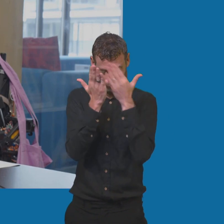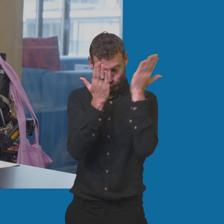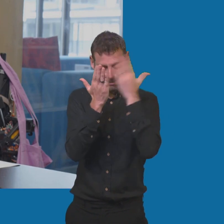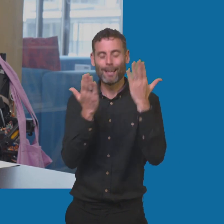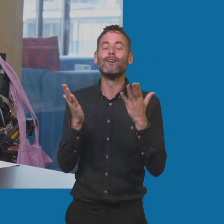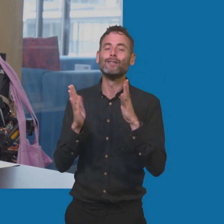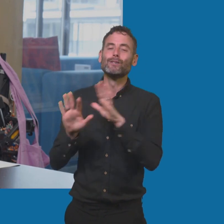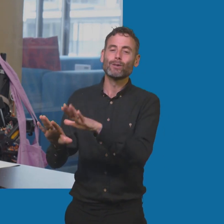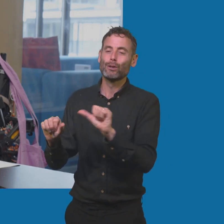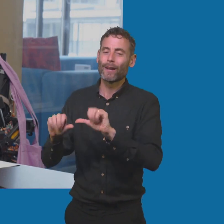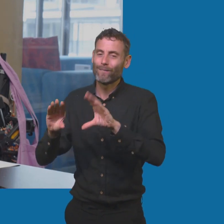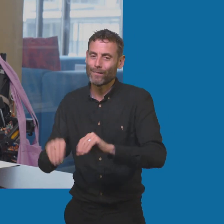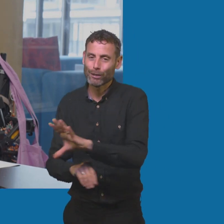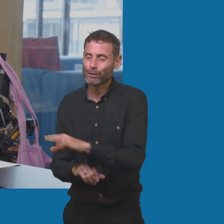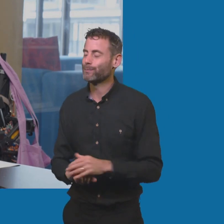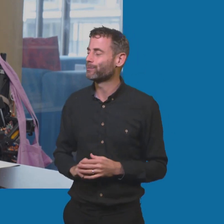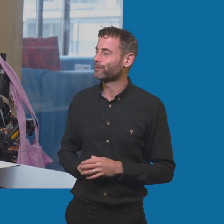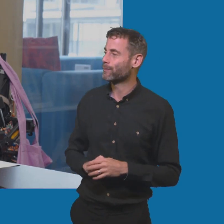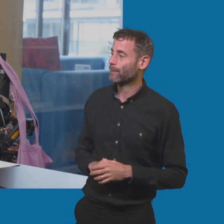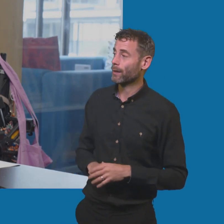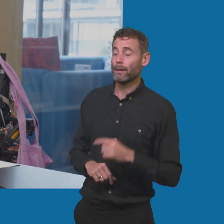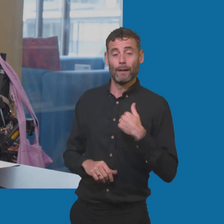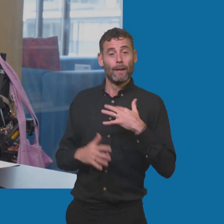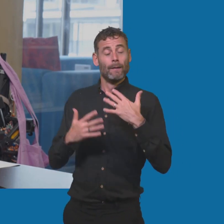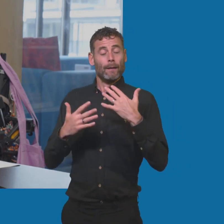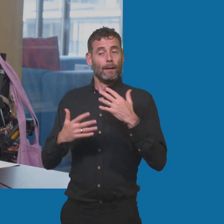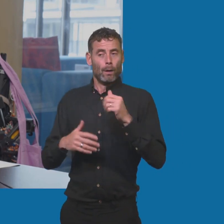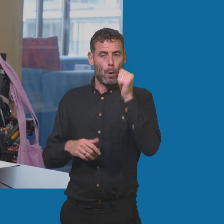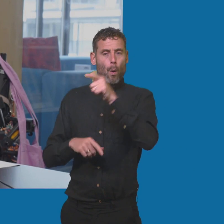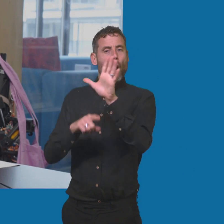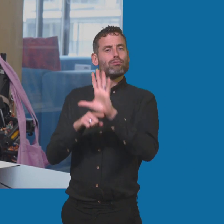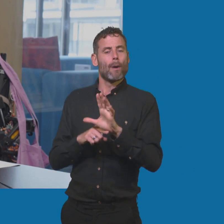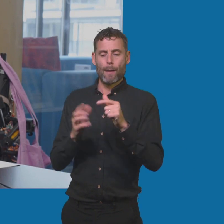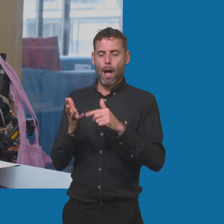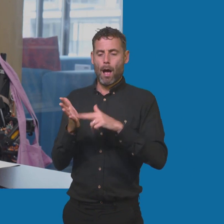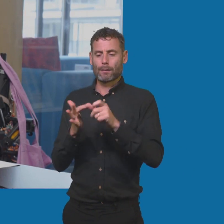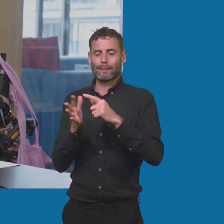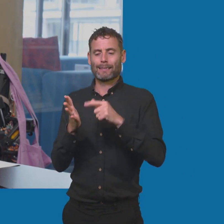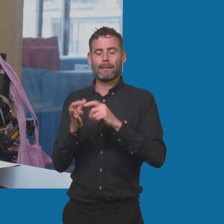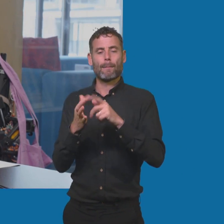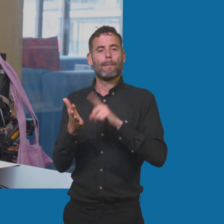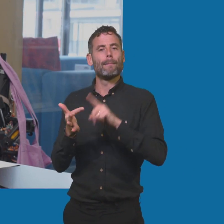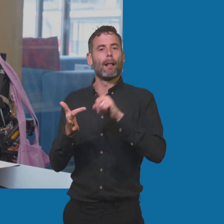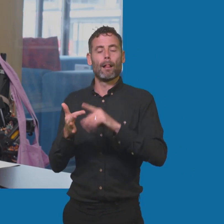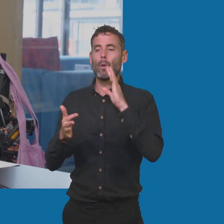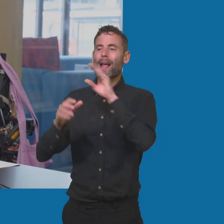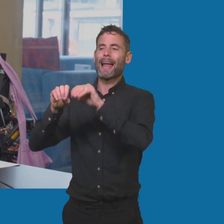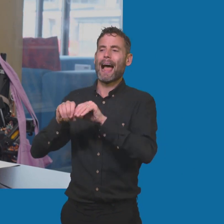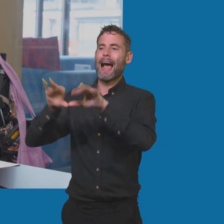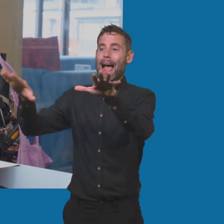No worries. I've spoken a lot about The Undateables and it came out very, very close to when I first moved to